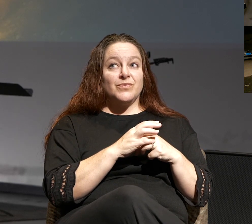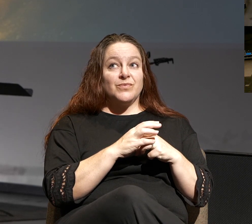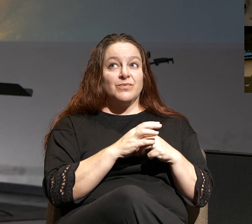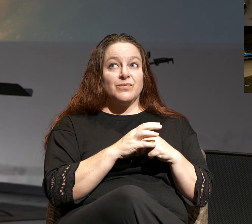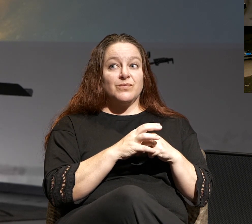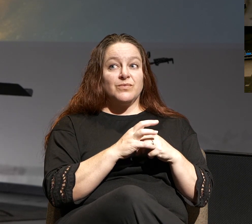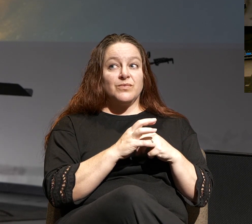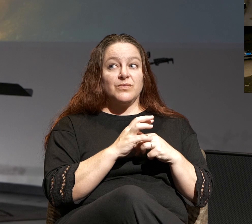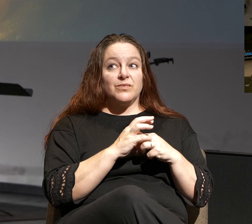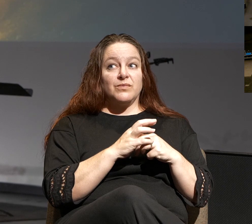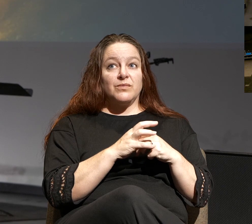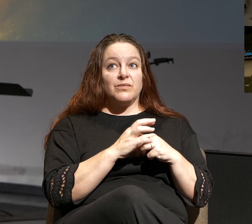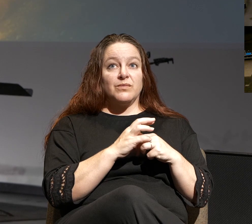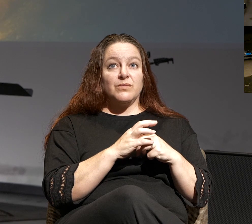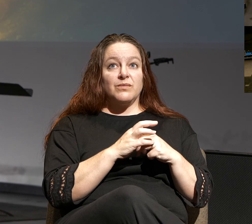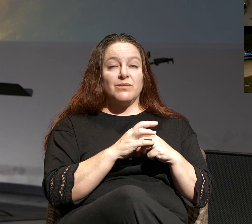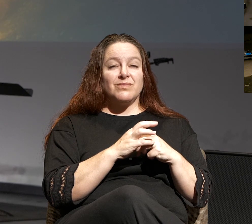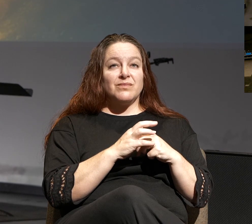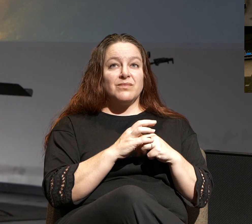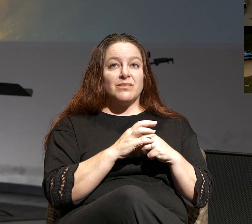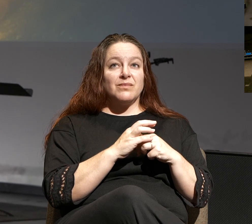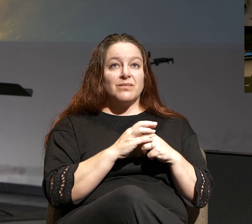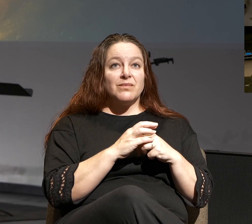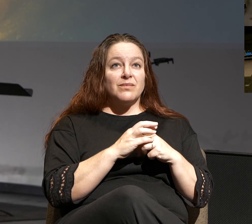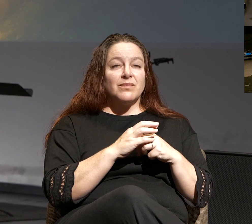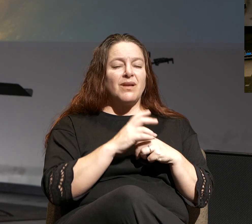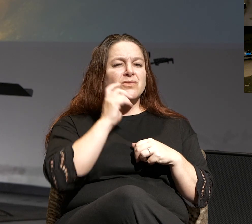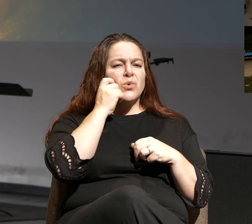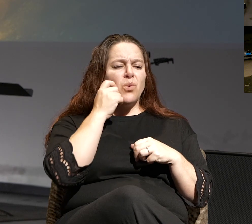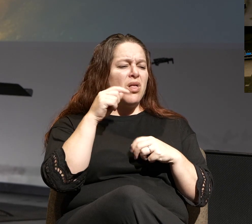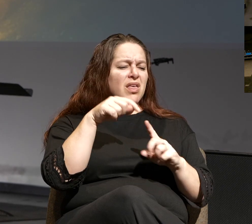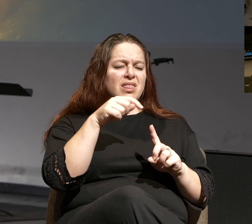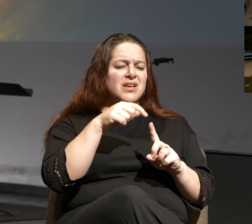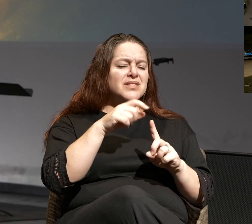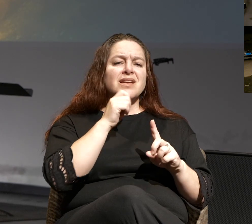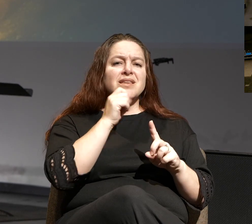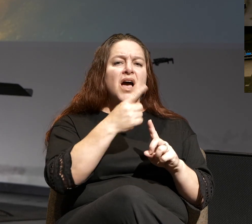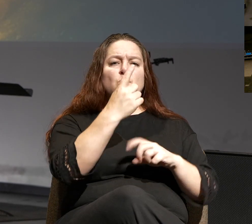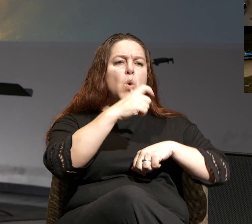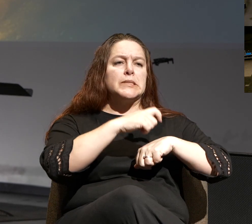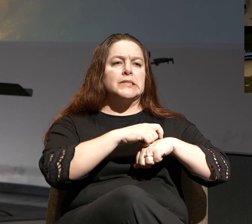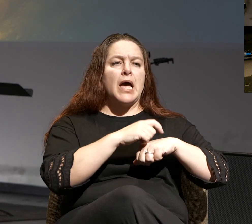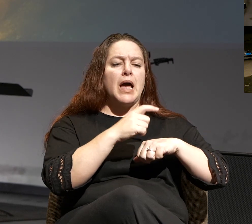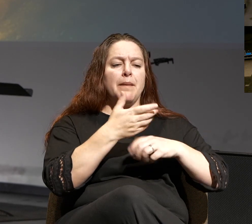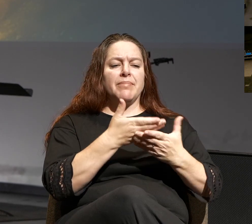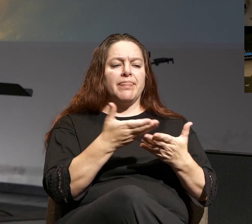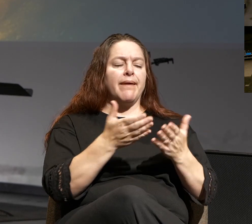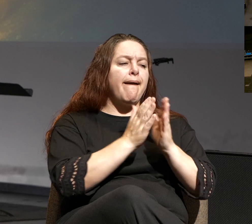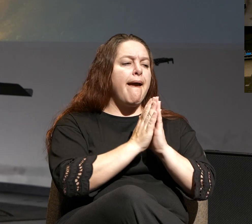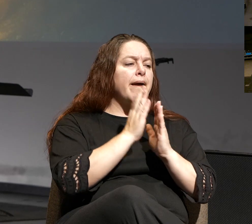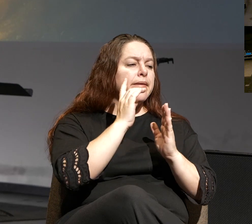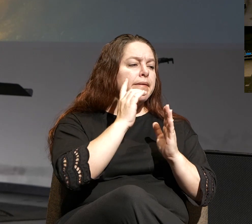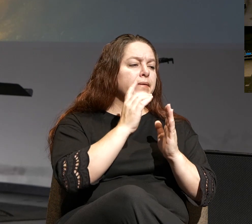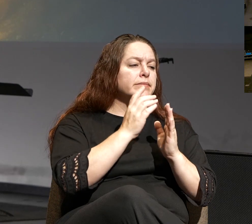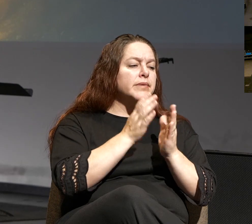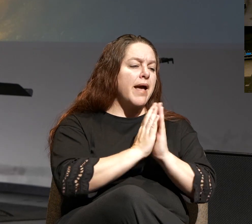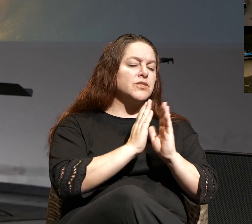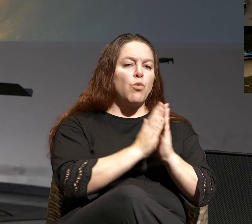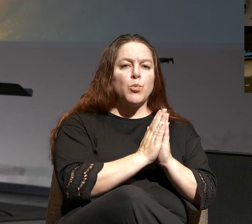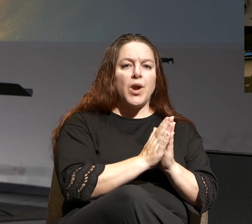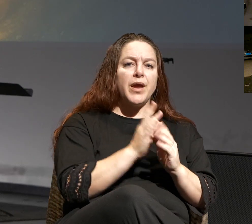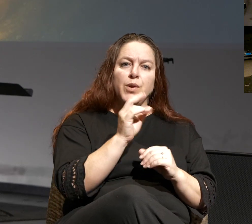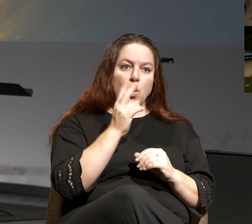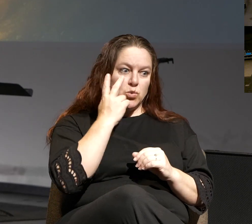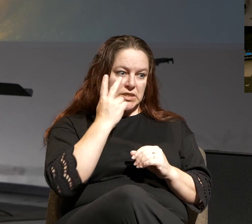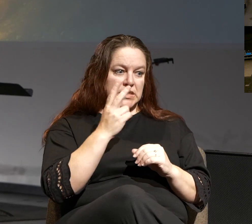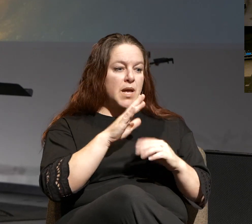And what's really cool is that this is not, it's not a one-time thing for Paul to ask for prayer. You'll see in your bulletin, and you'll see